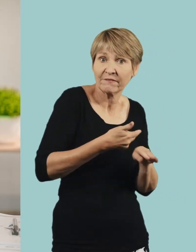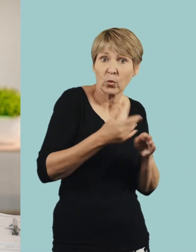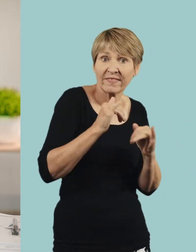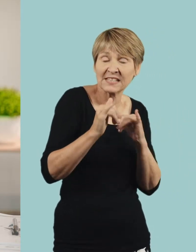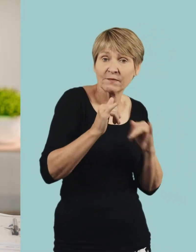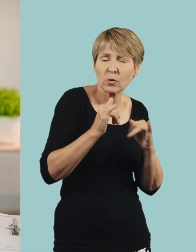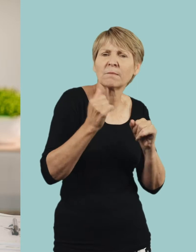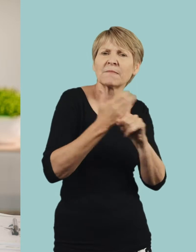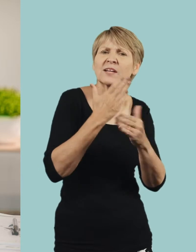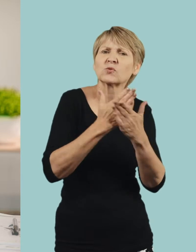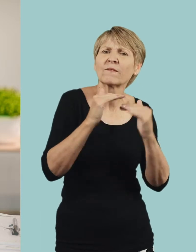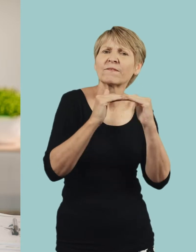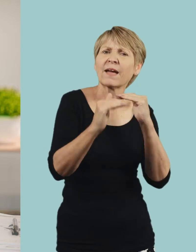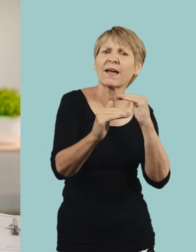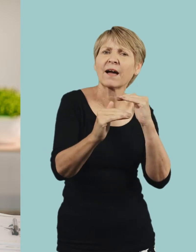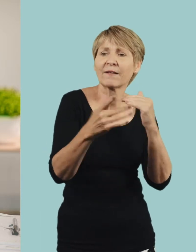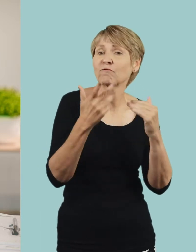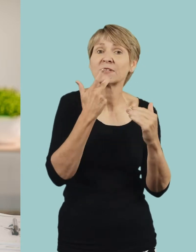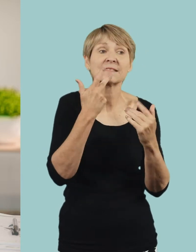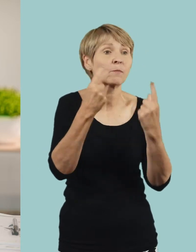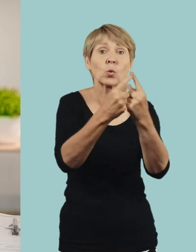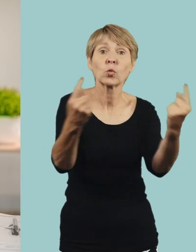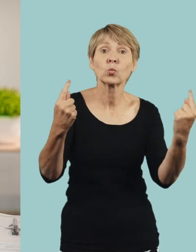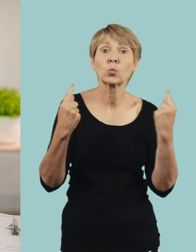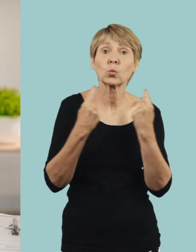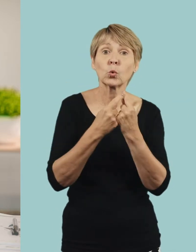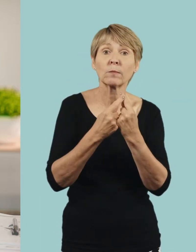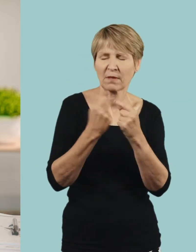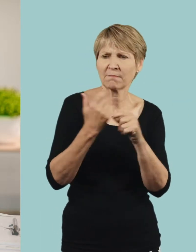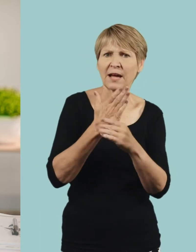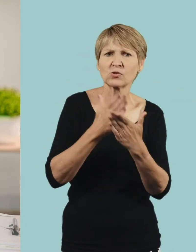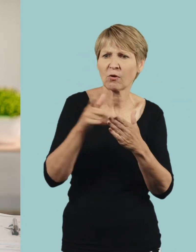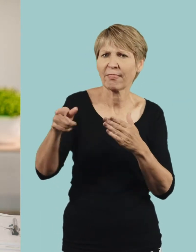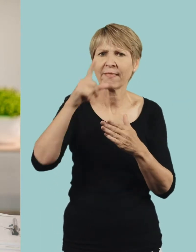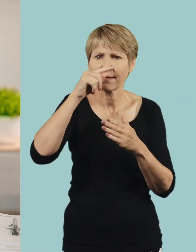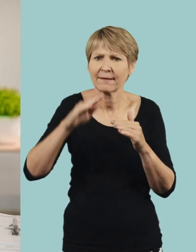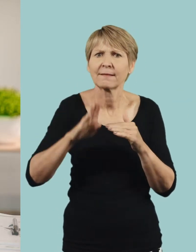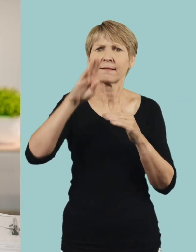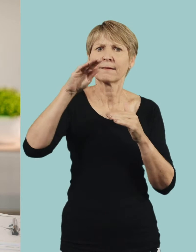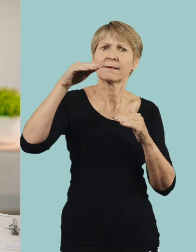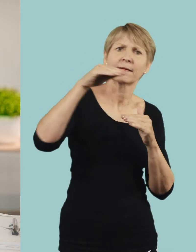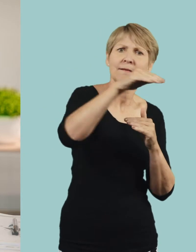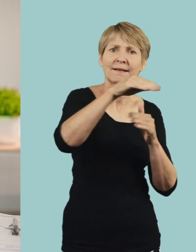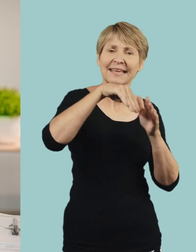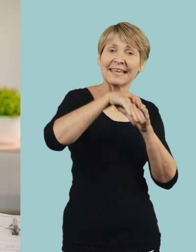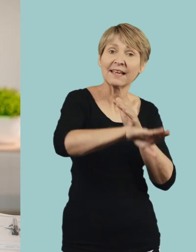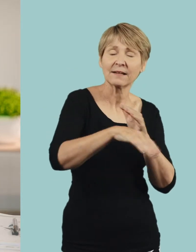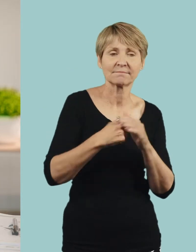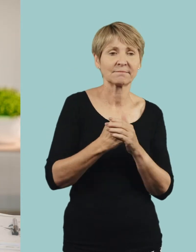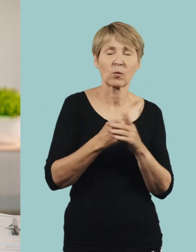and equitably. This might include holding the interview at an accessible venue, providing an Auslan interpreter or